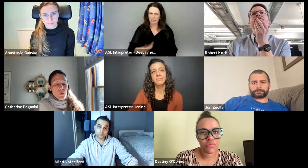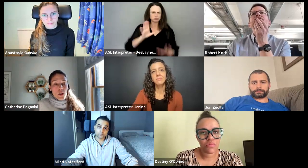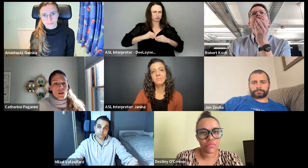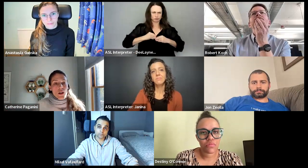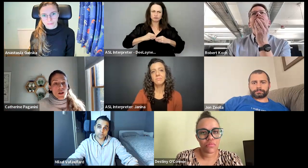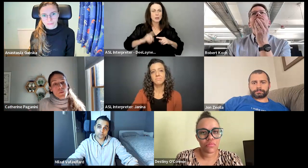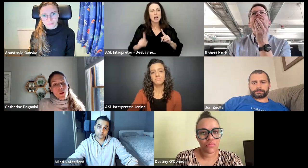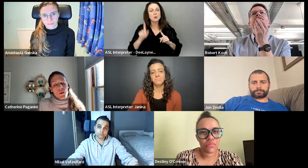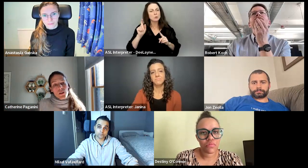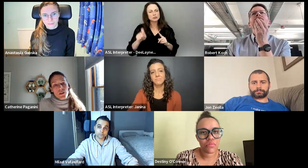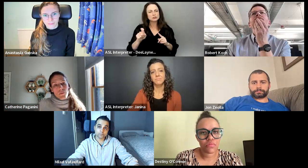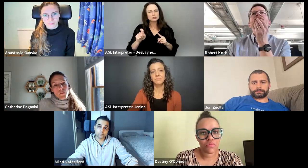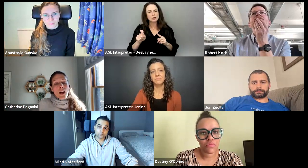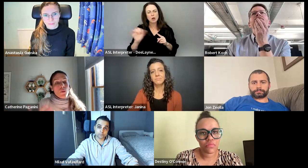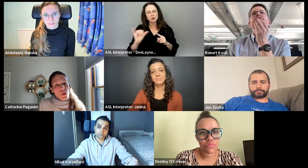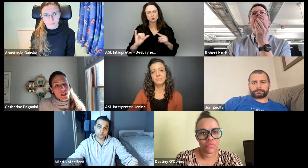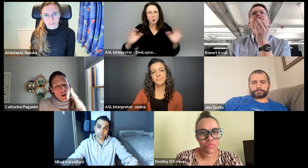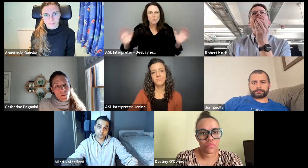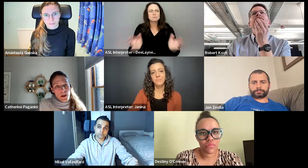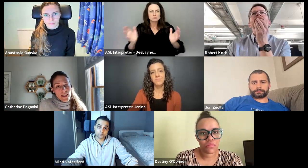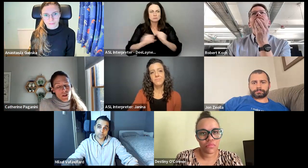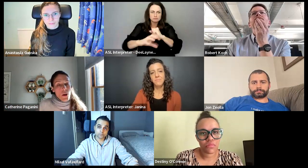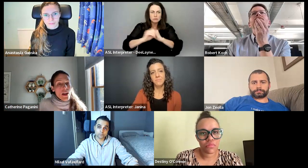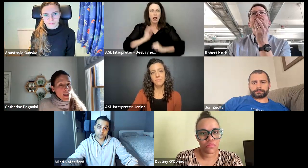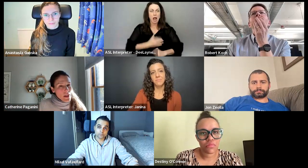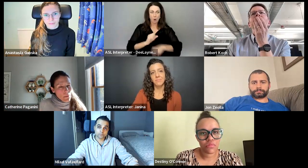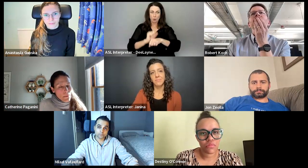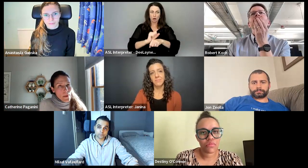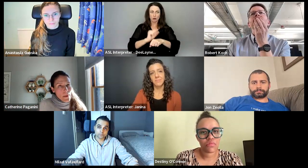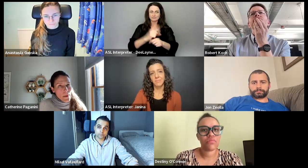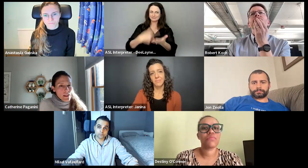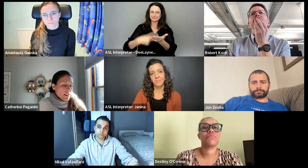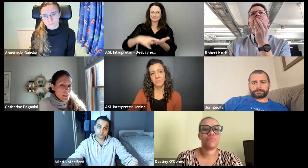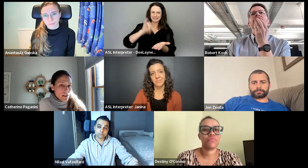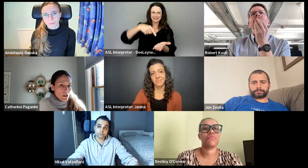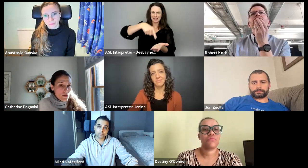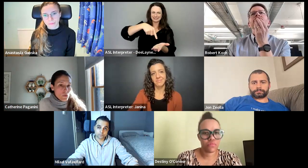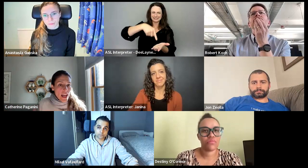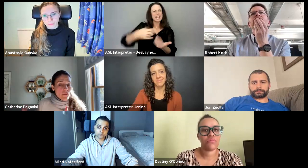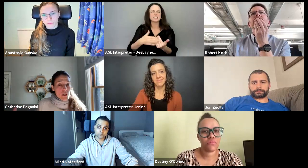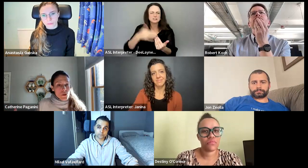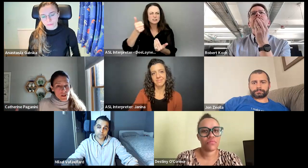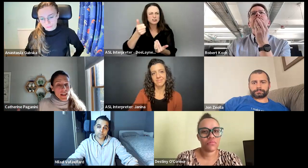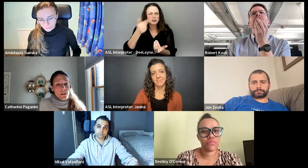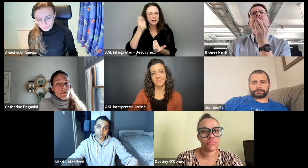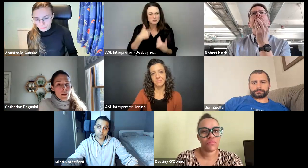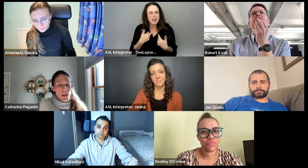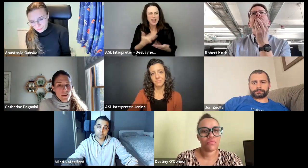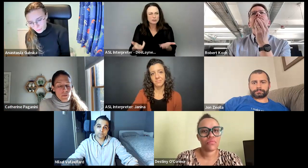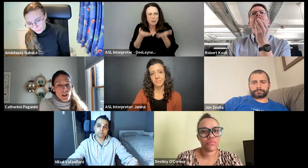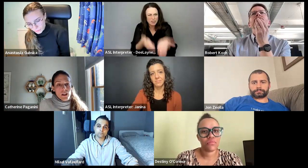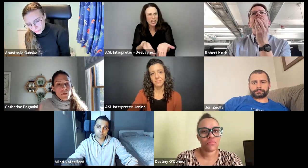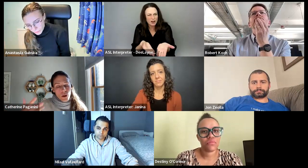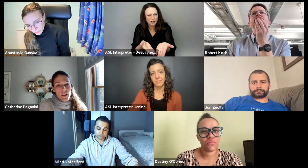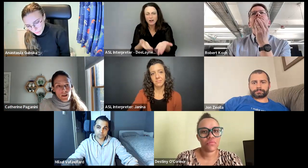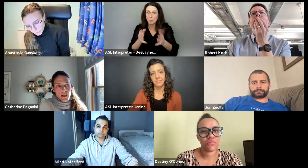we should also promote our work and talk about that. So that may, may make it a little easier because we have resources there, right?